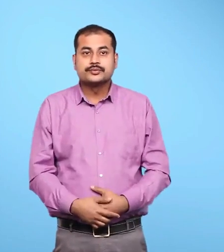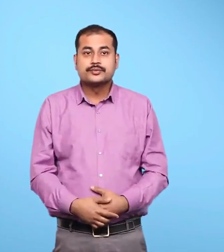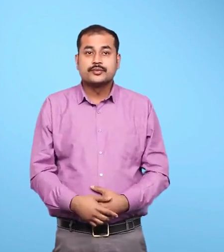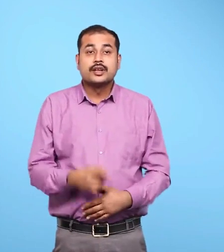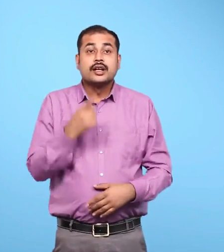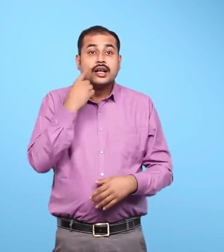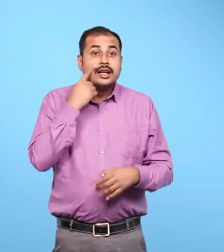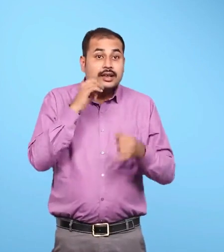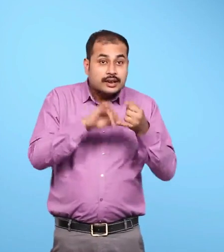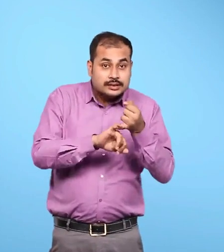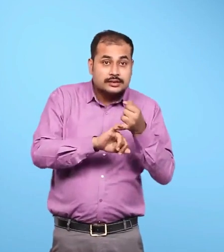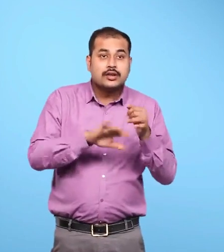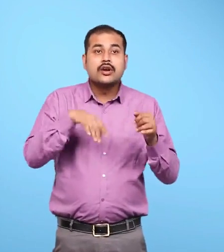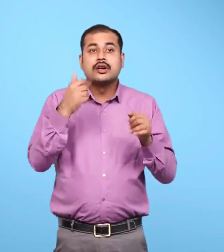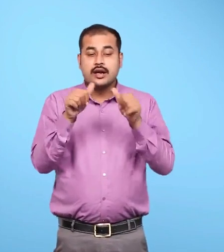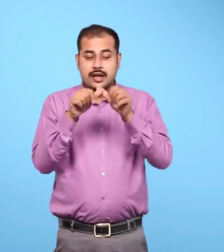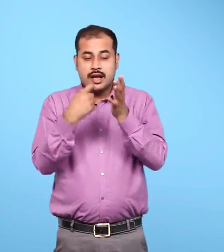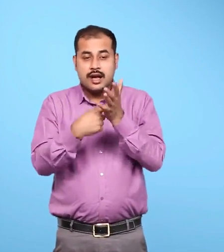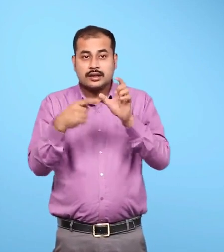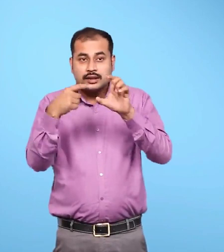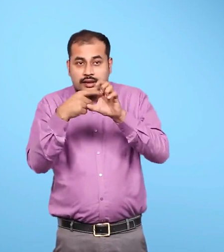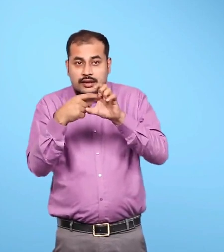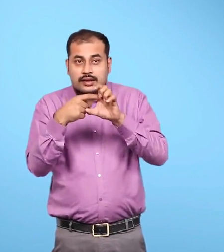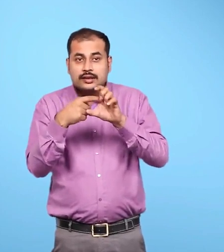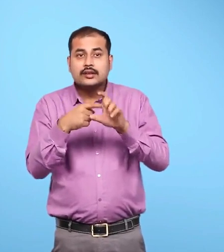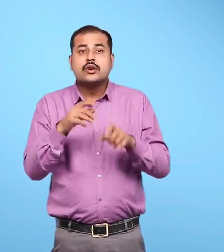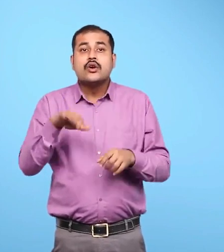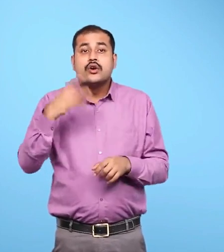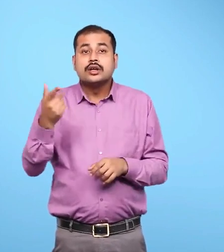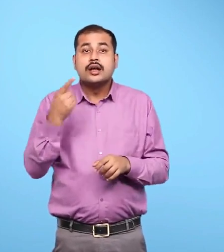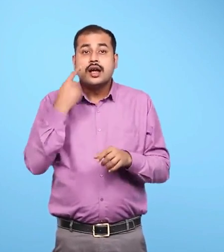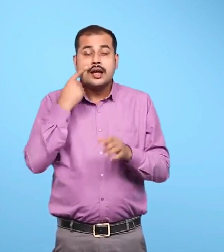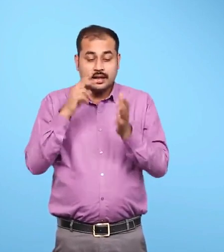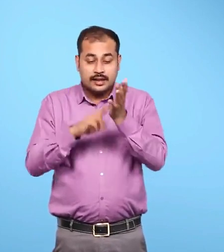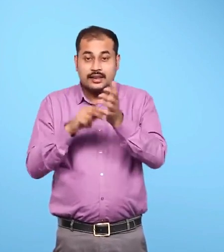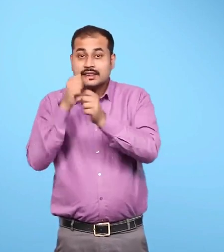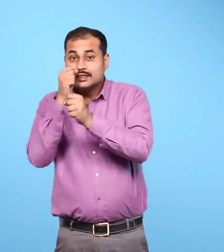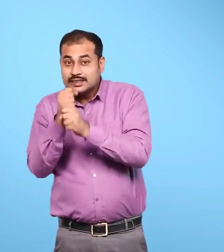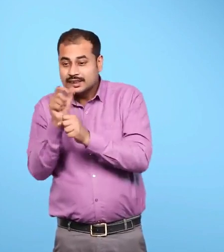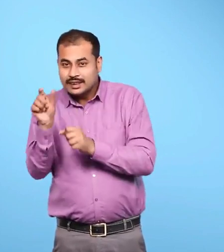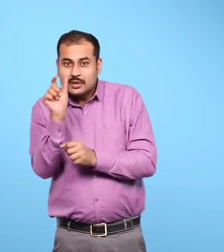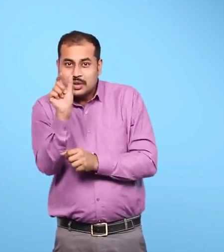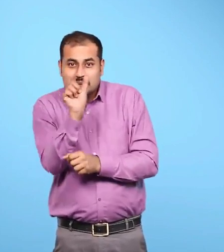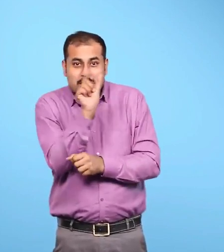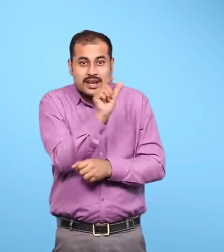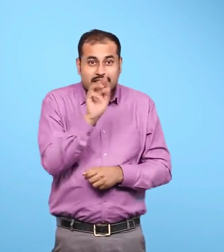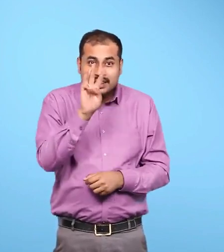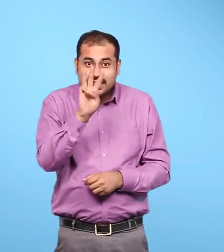Use is or are and ing to make your sentences.